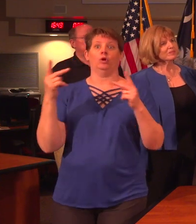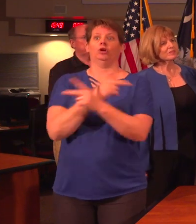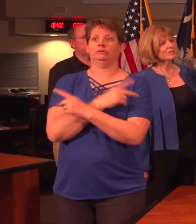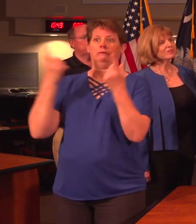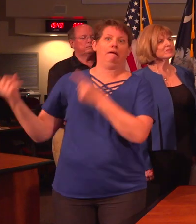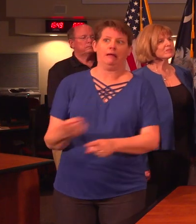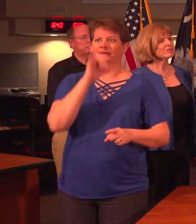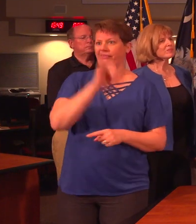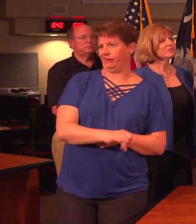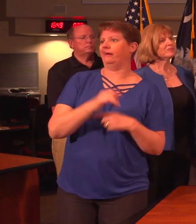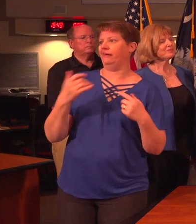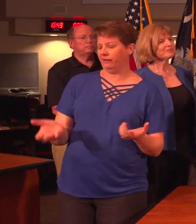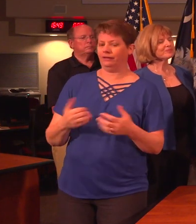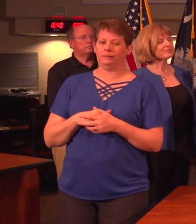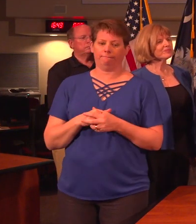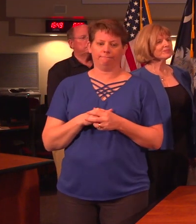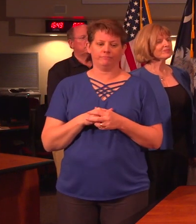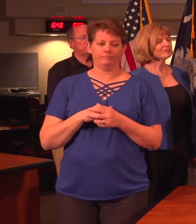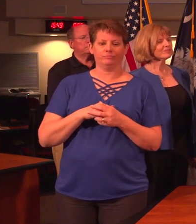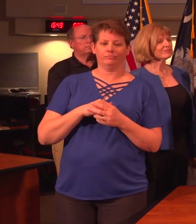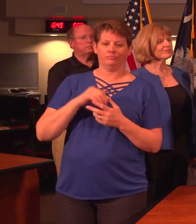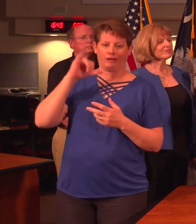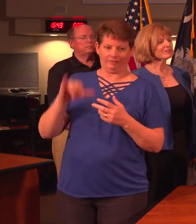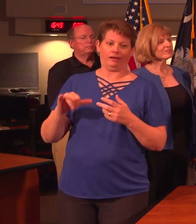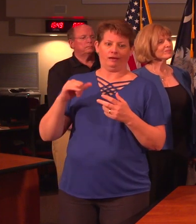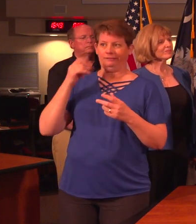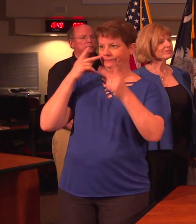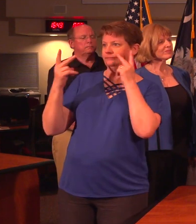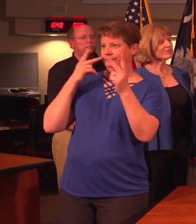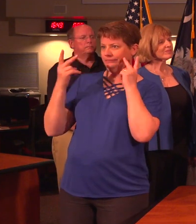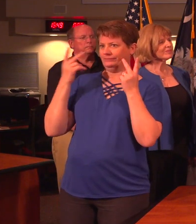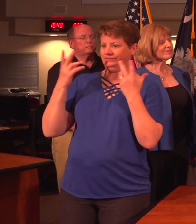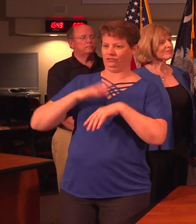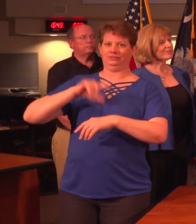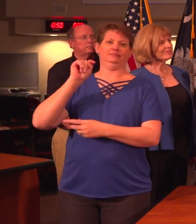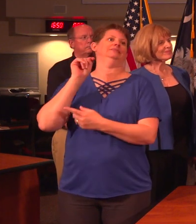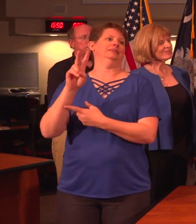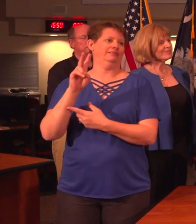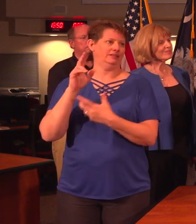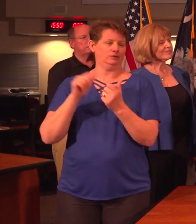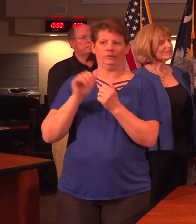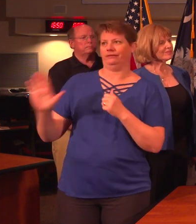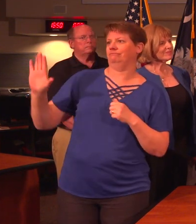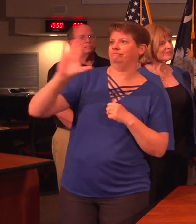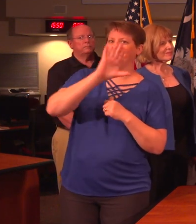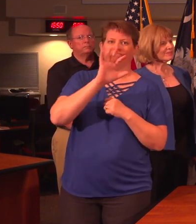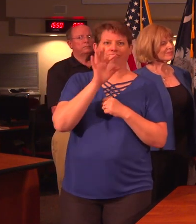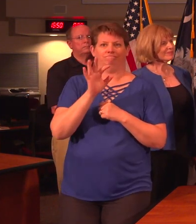as has been explained and amplified on television with the experts working